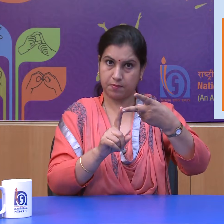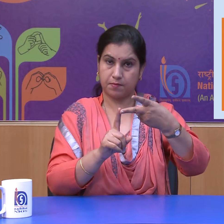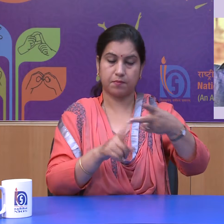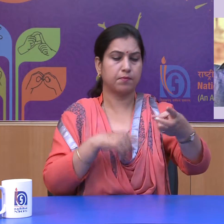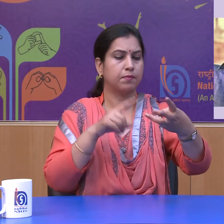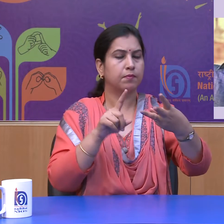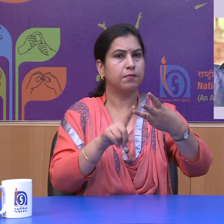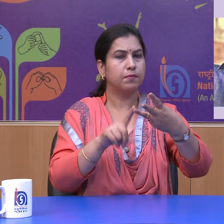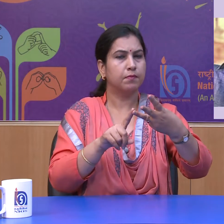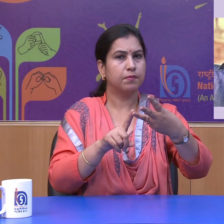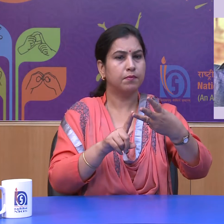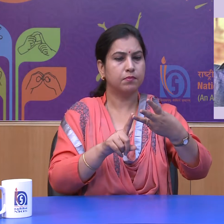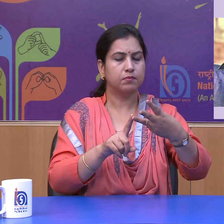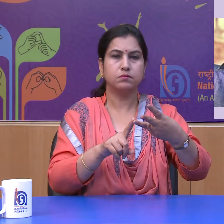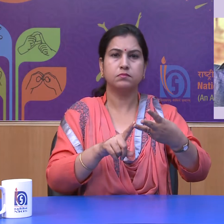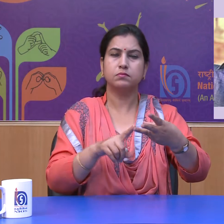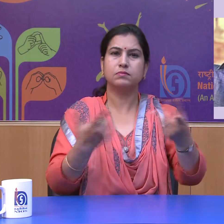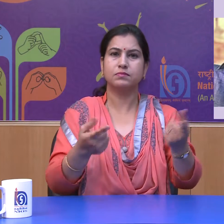Third is right against exploitation.